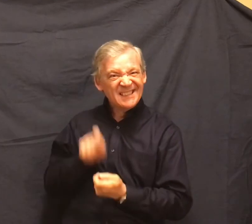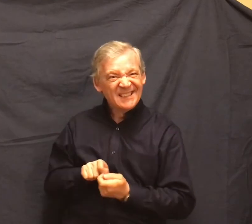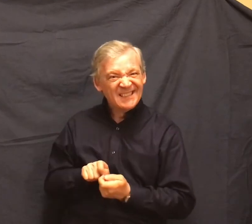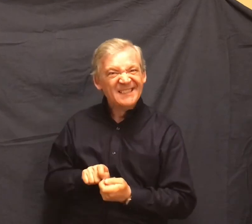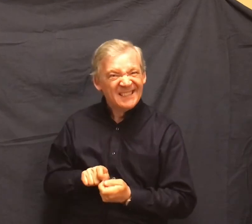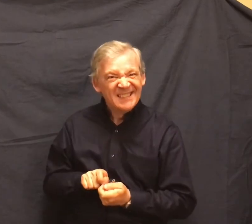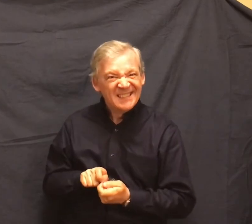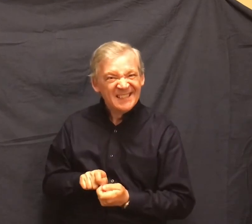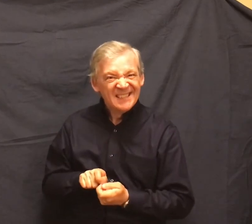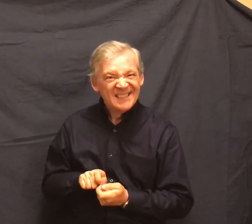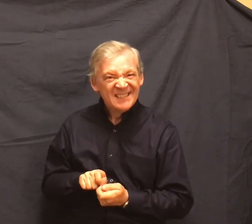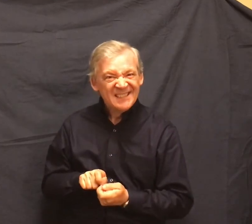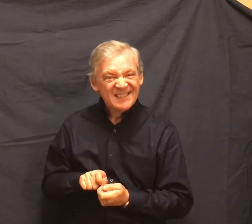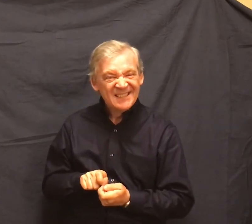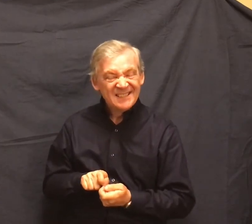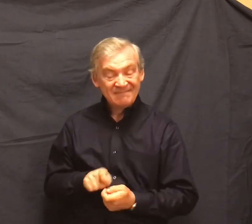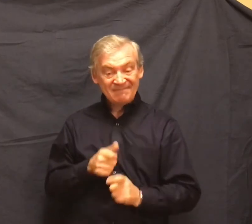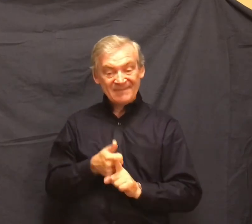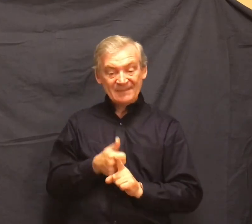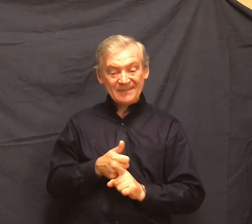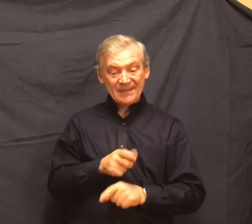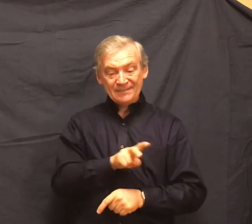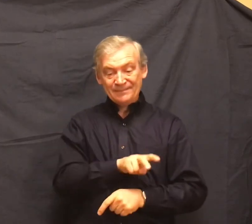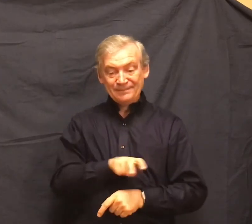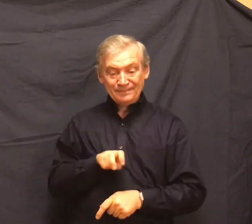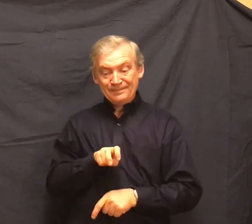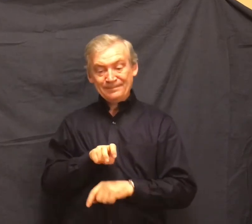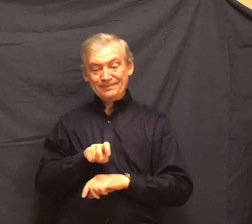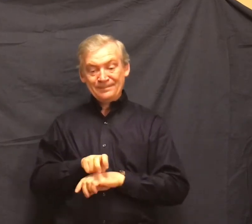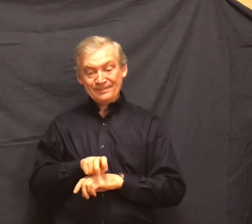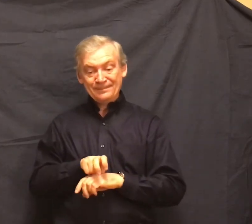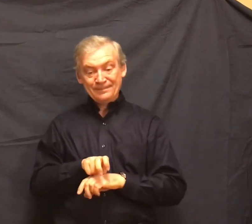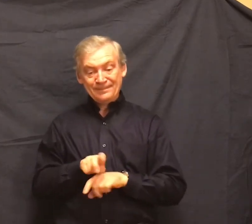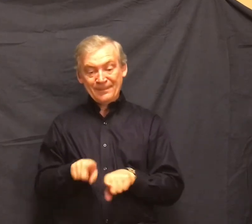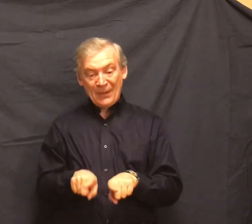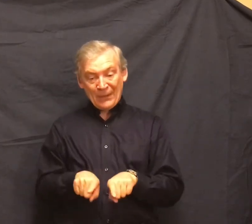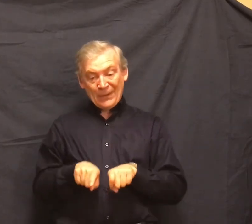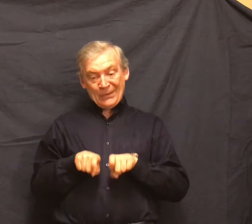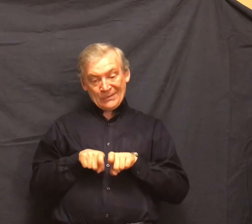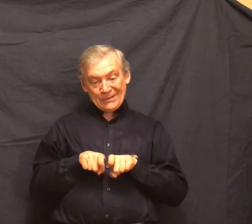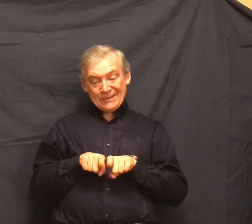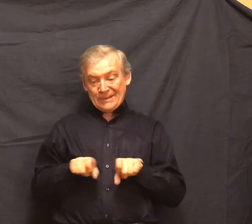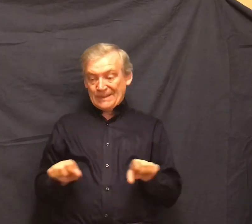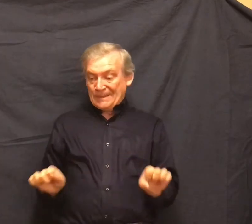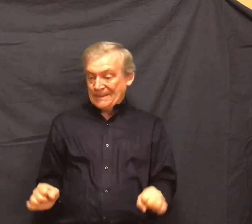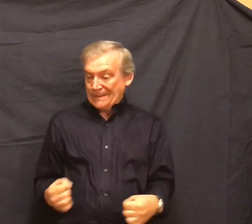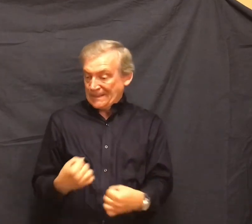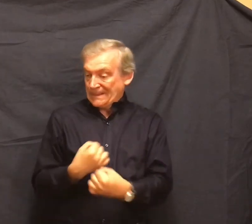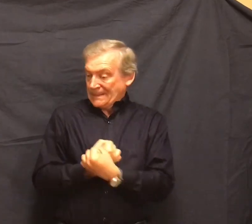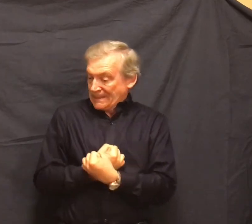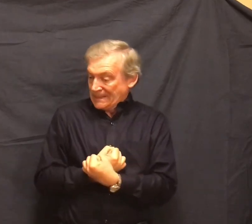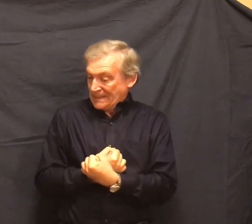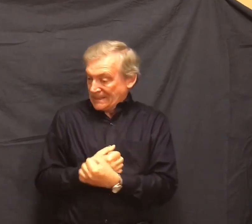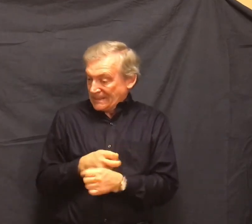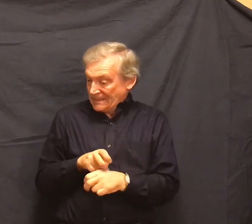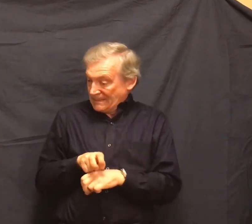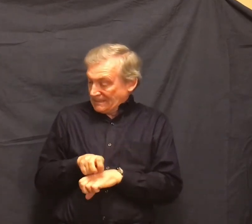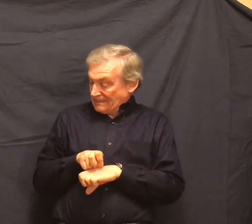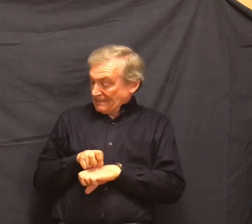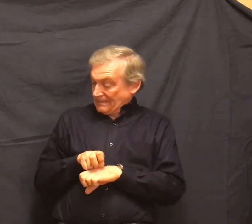He pushed himself back, drew up his knees and braced them, looked over to George to see whether he had done it